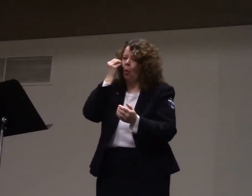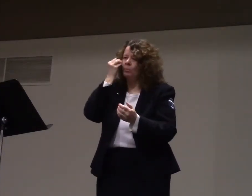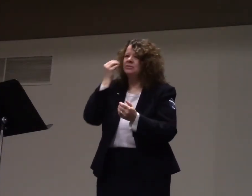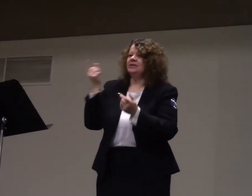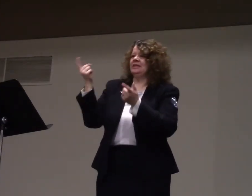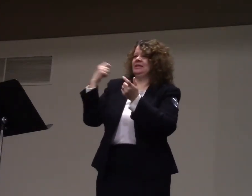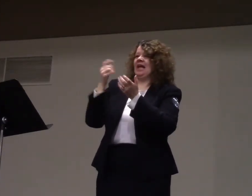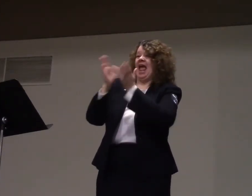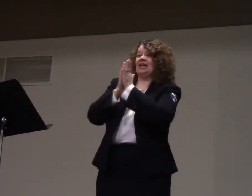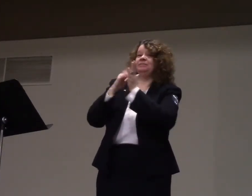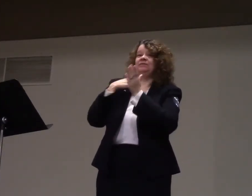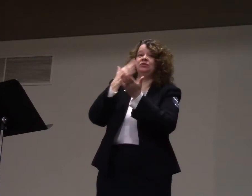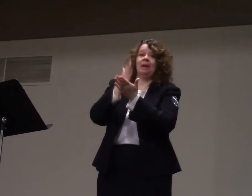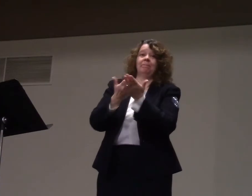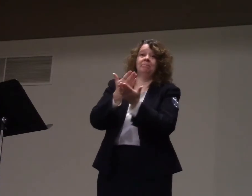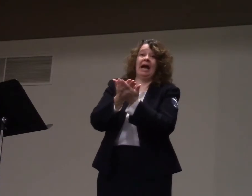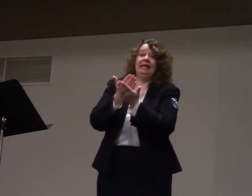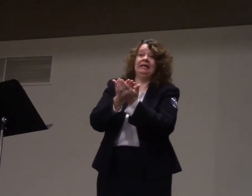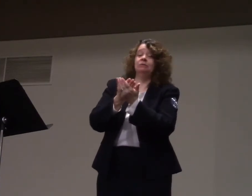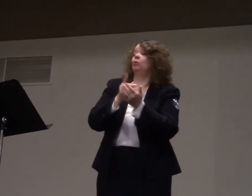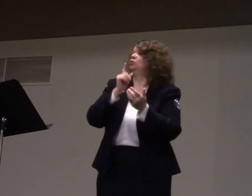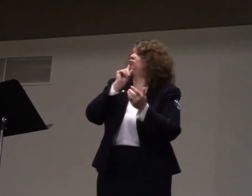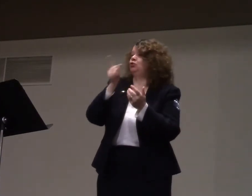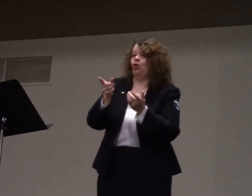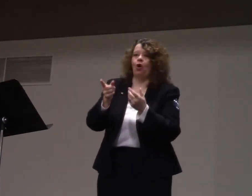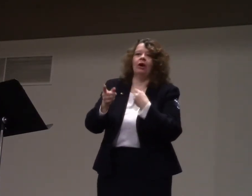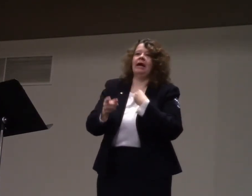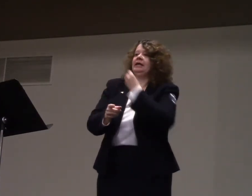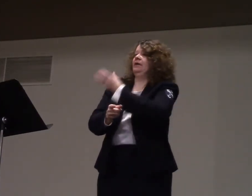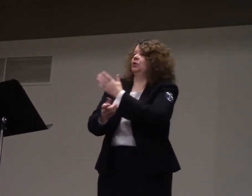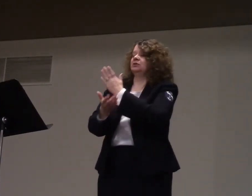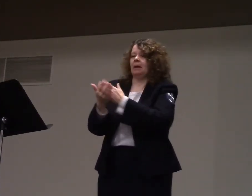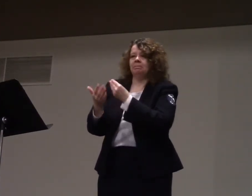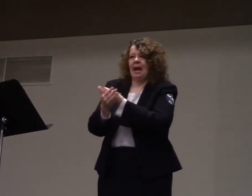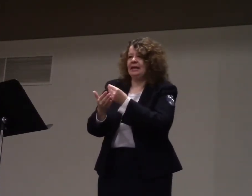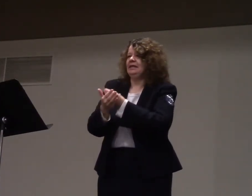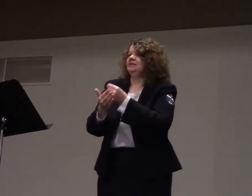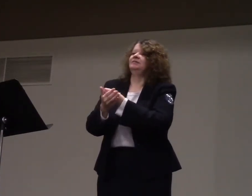And we arrived at her home. And I asked her. And she asked for her some money. I gave her some money.